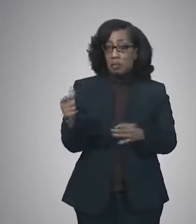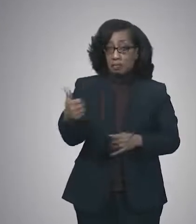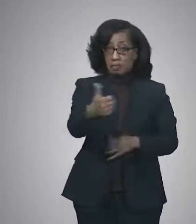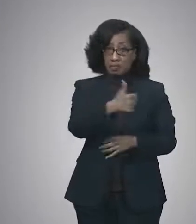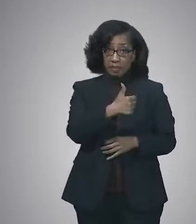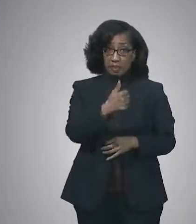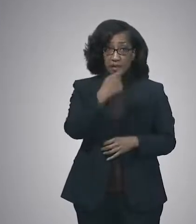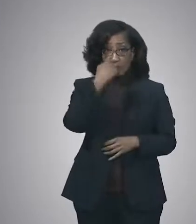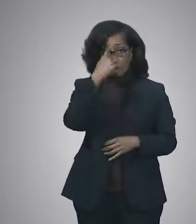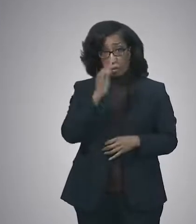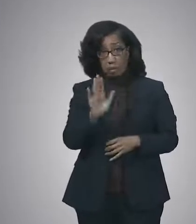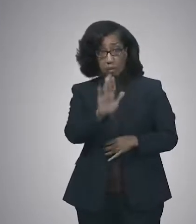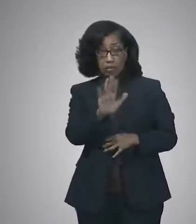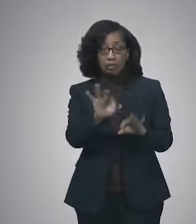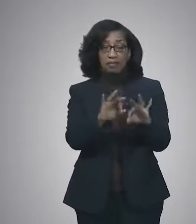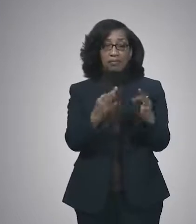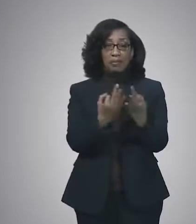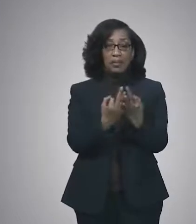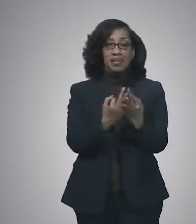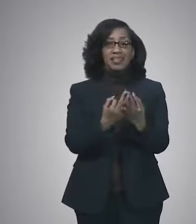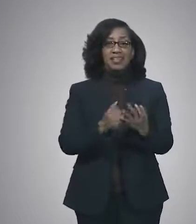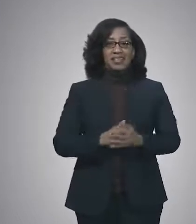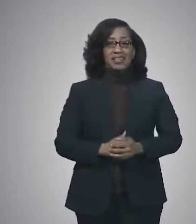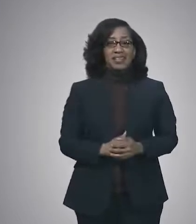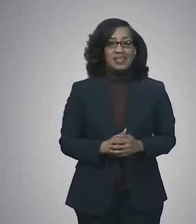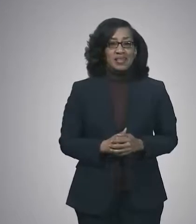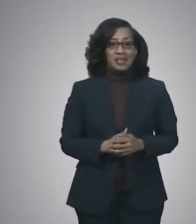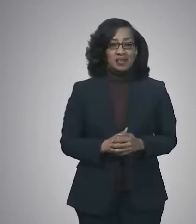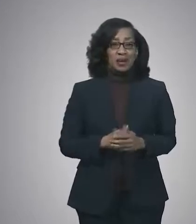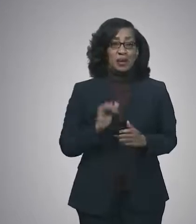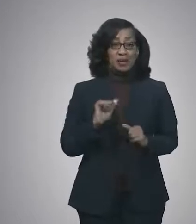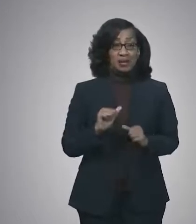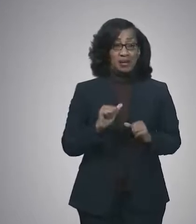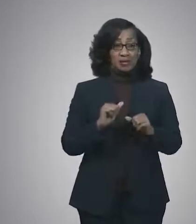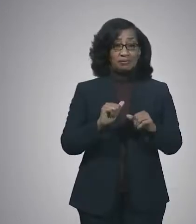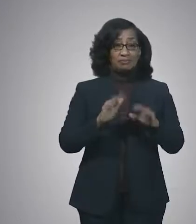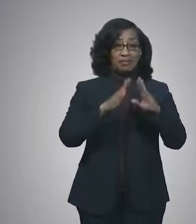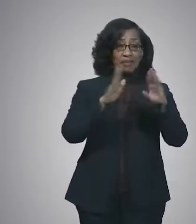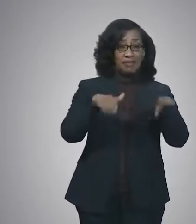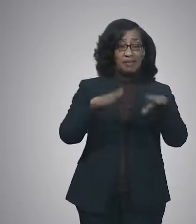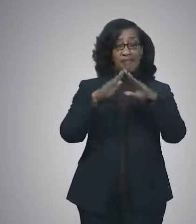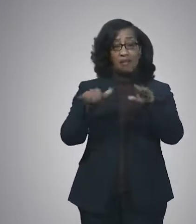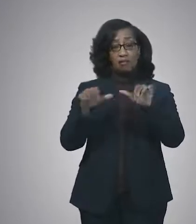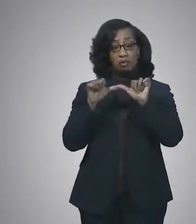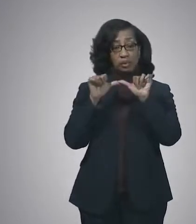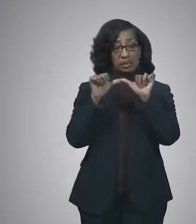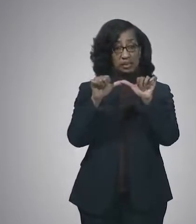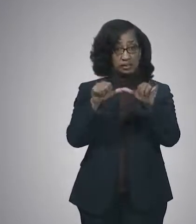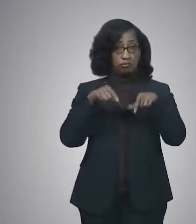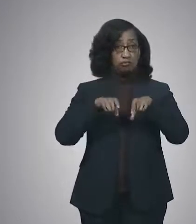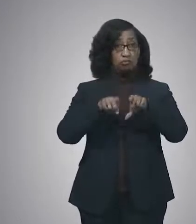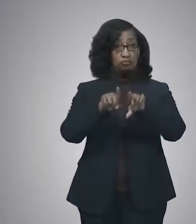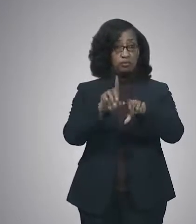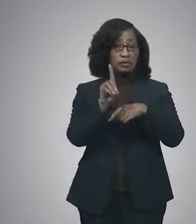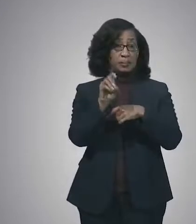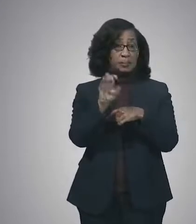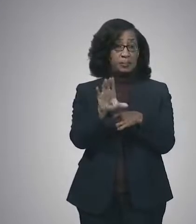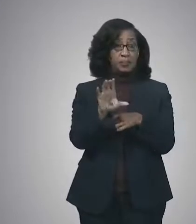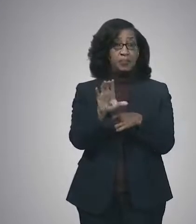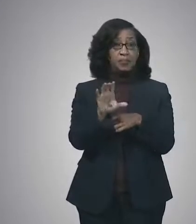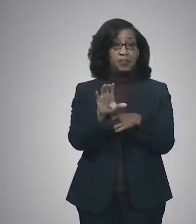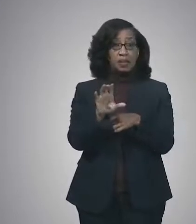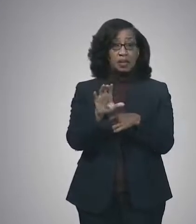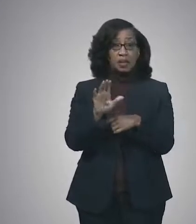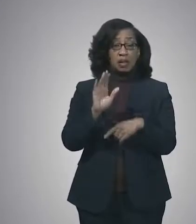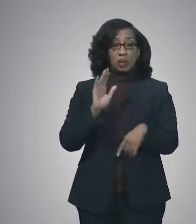and for their families. And so that work of the door-to-door campaign will continue through December. Uh, we are bringing to a